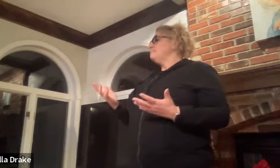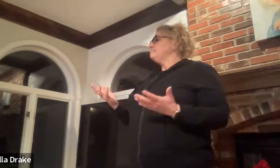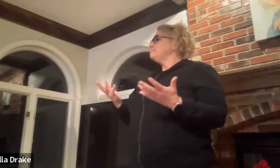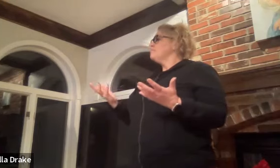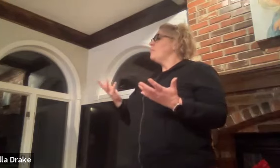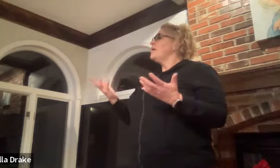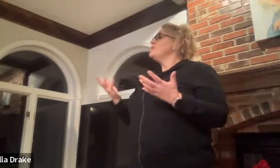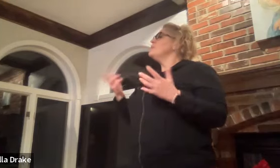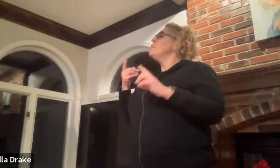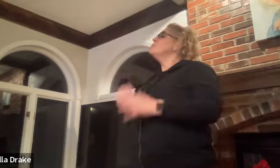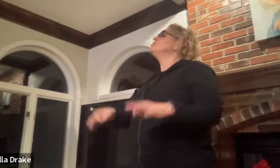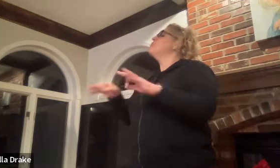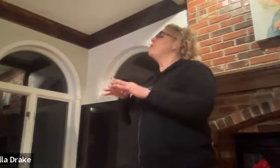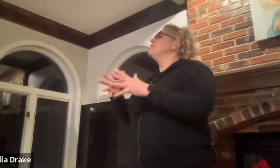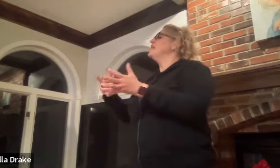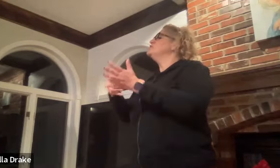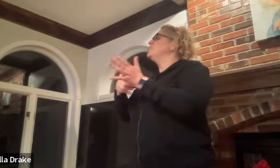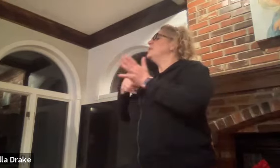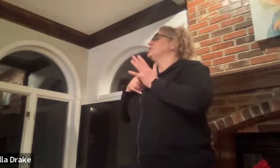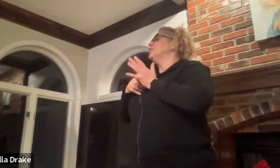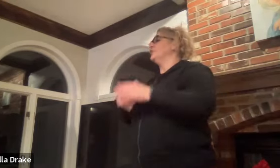what are the most important things you want to learn